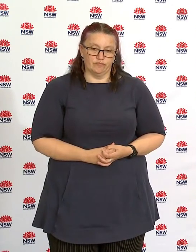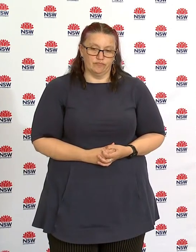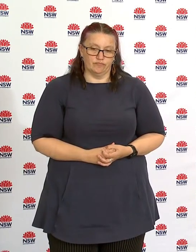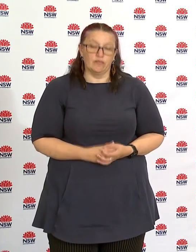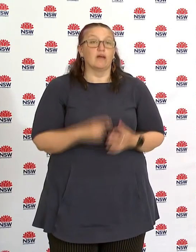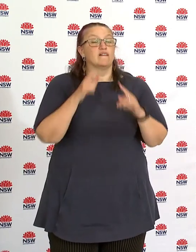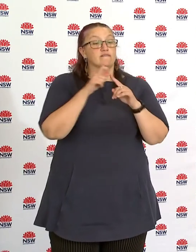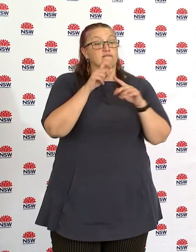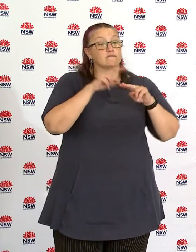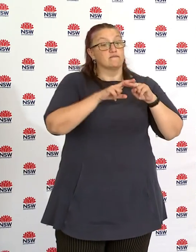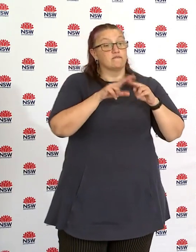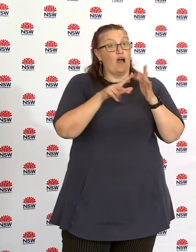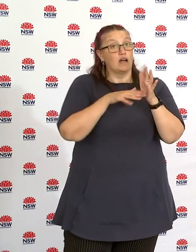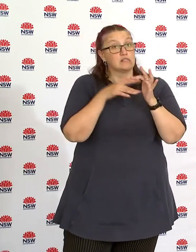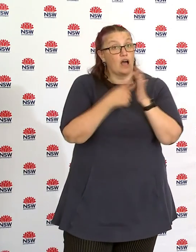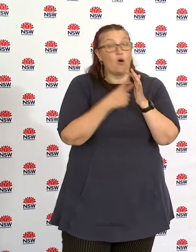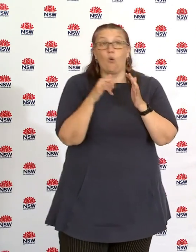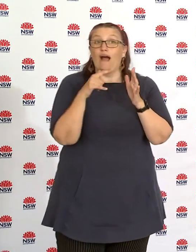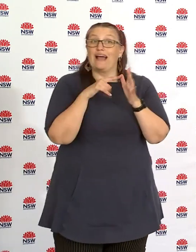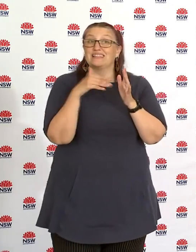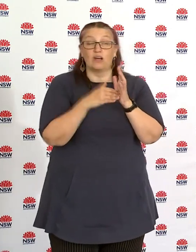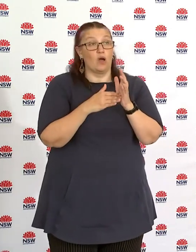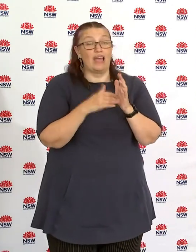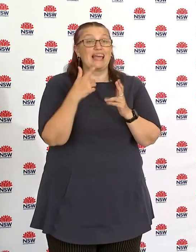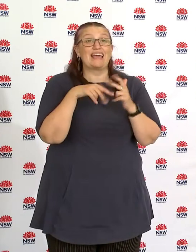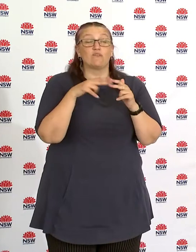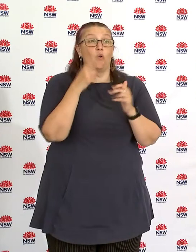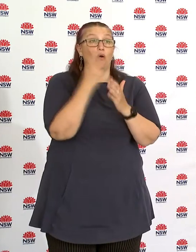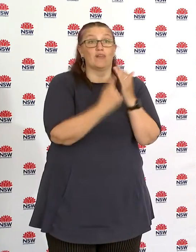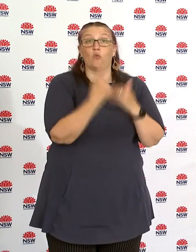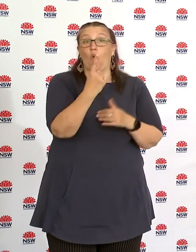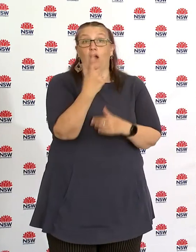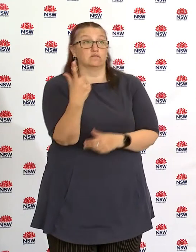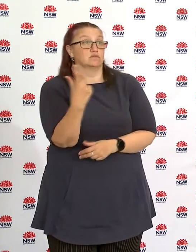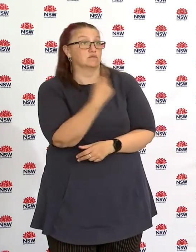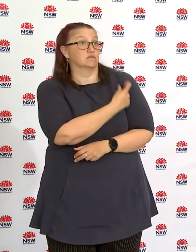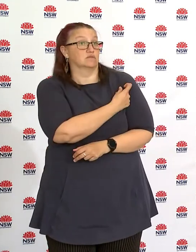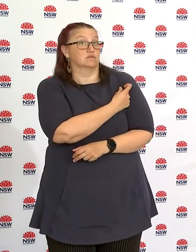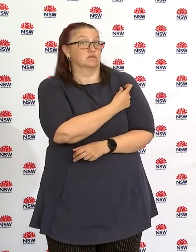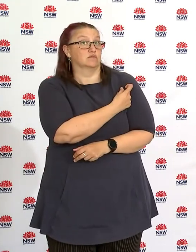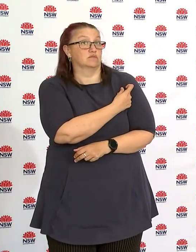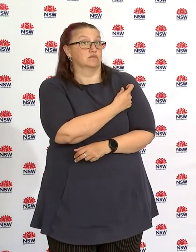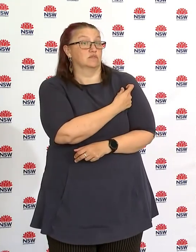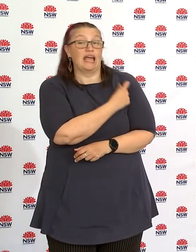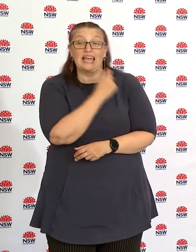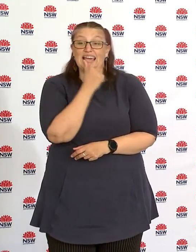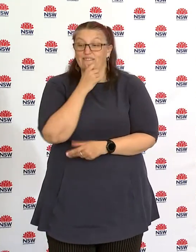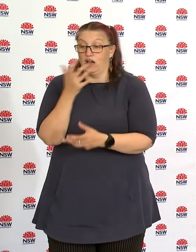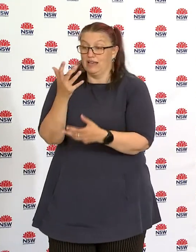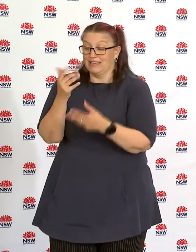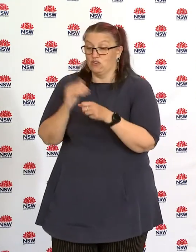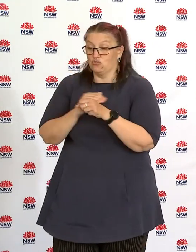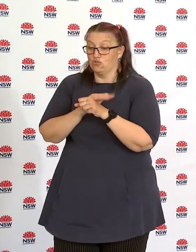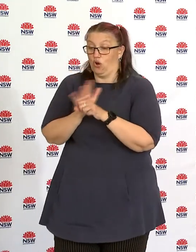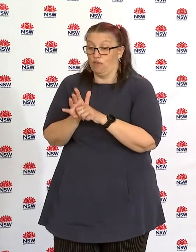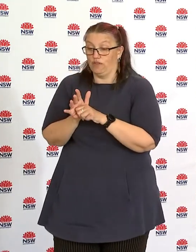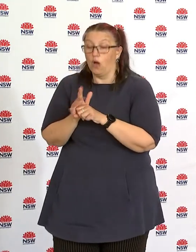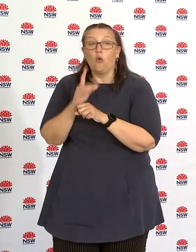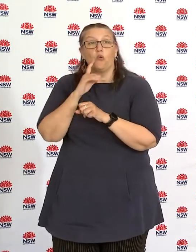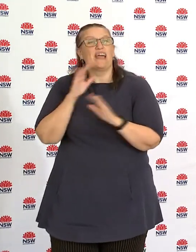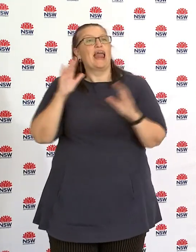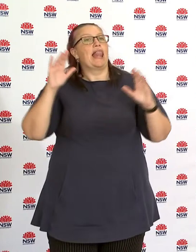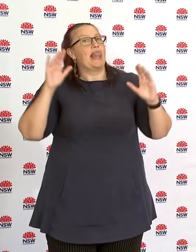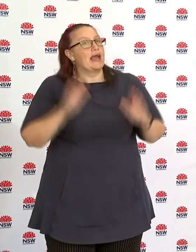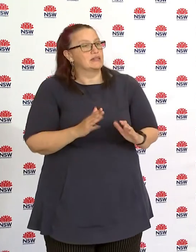the astrazeneca vaccine does provide um if even if you're infected you're less likely to transmit it significantly